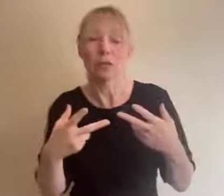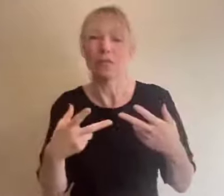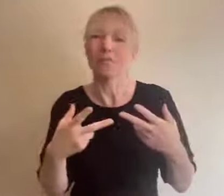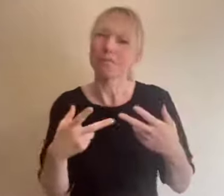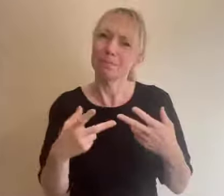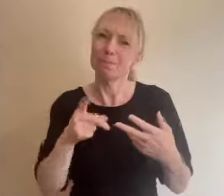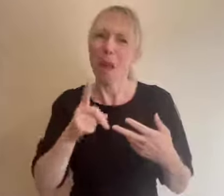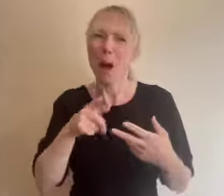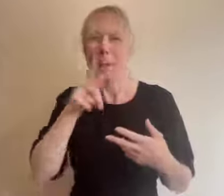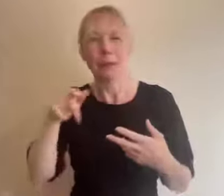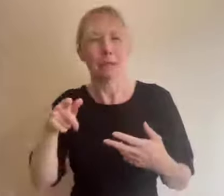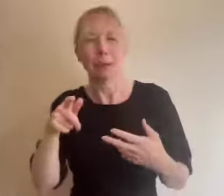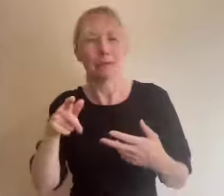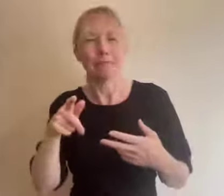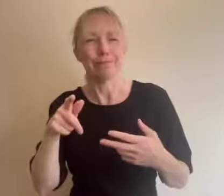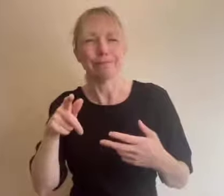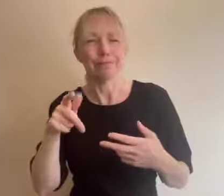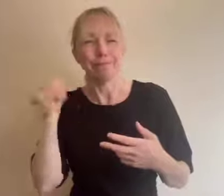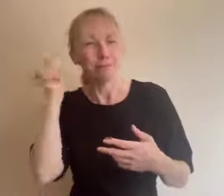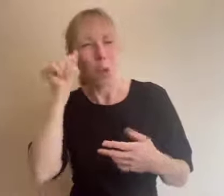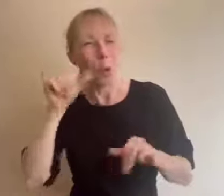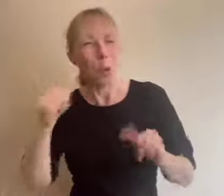the meeting space unless again they have a paid account